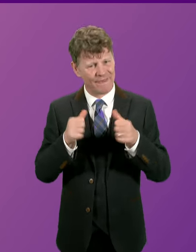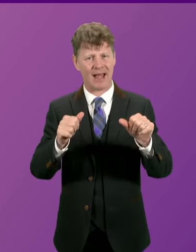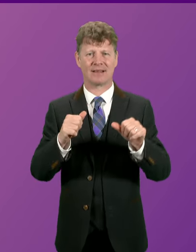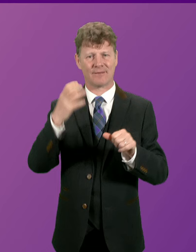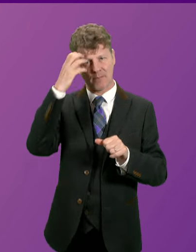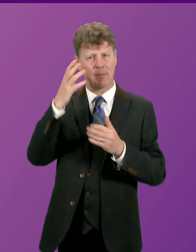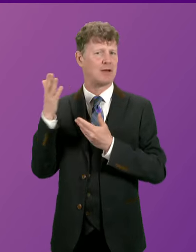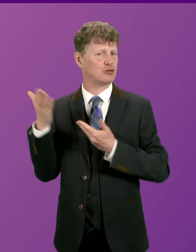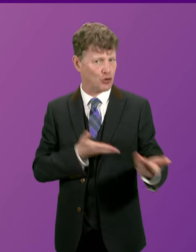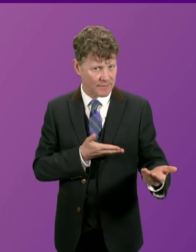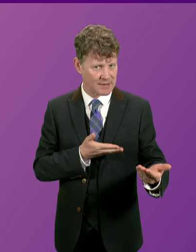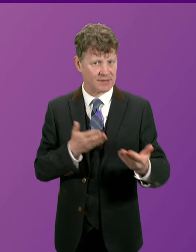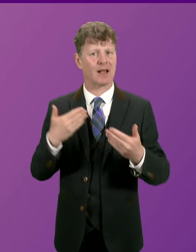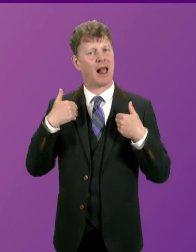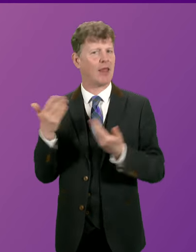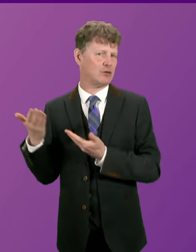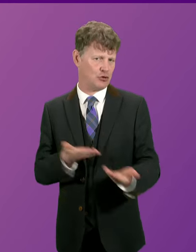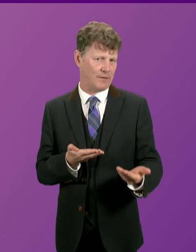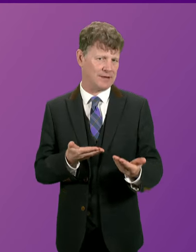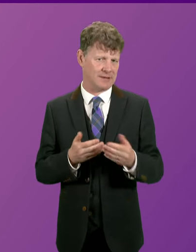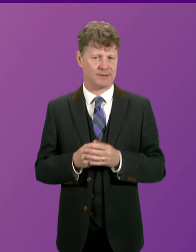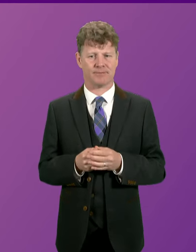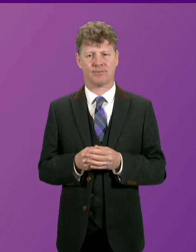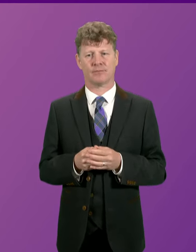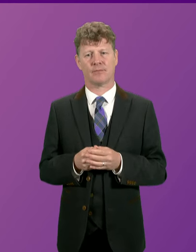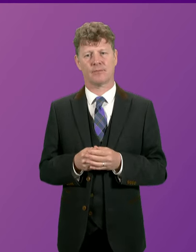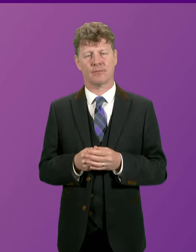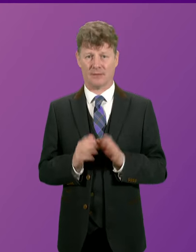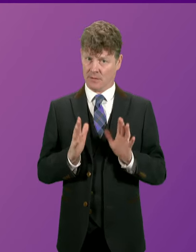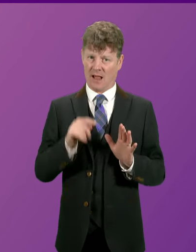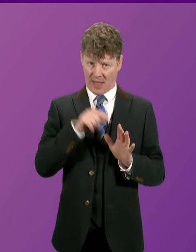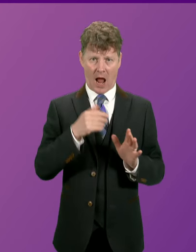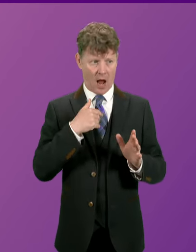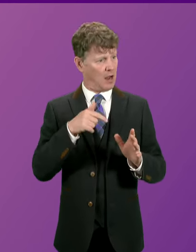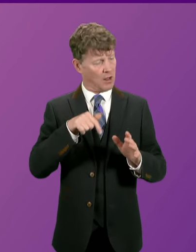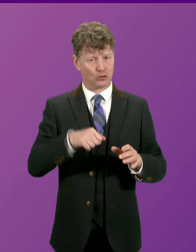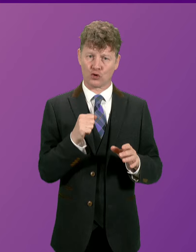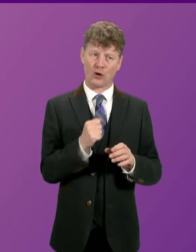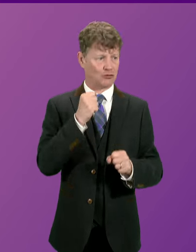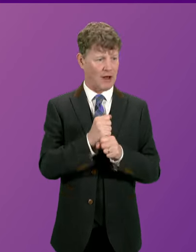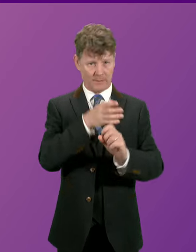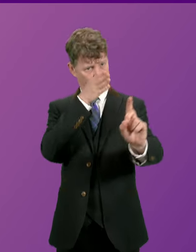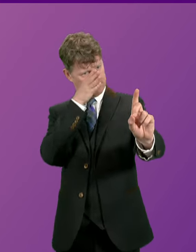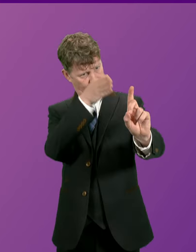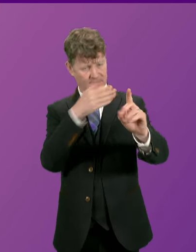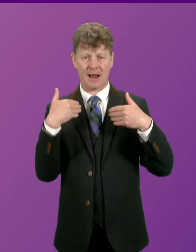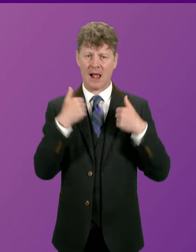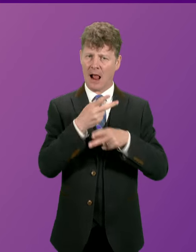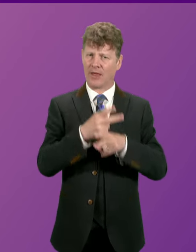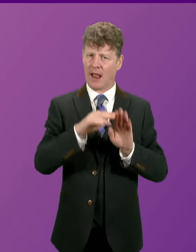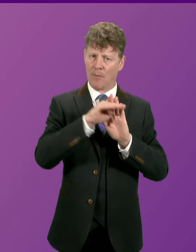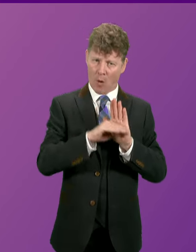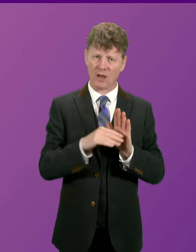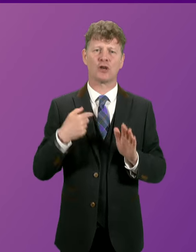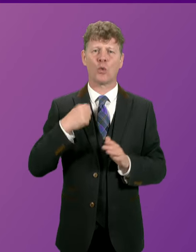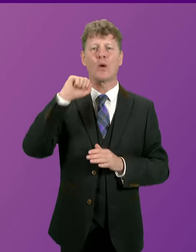services and effective health services to be available. That's the direction of the government's health care policy. That is what we will